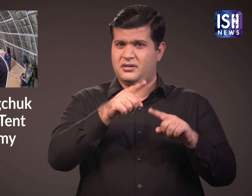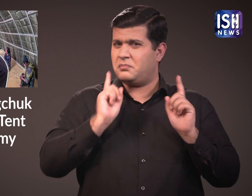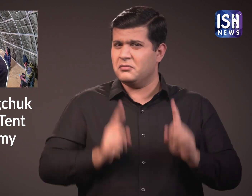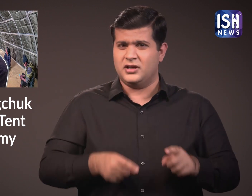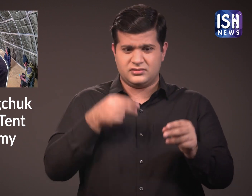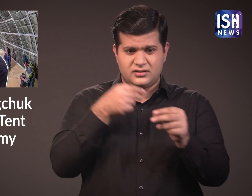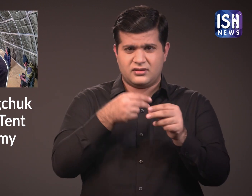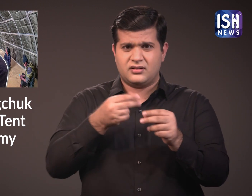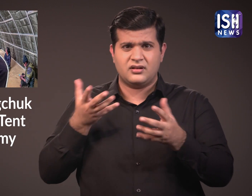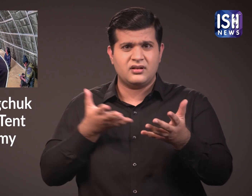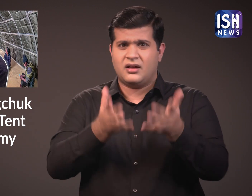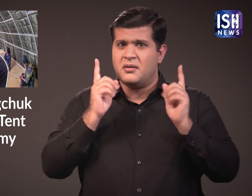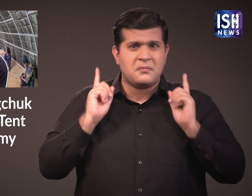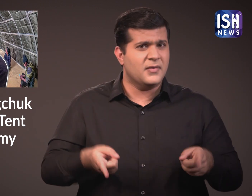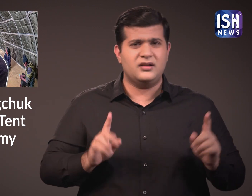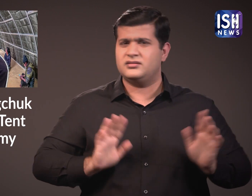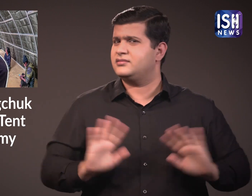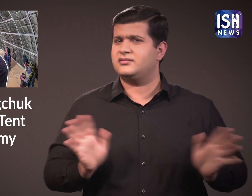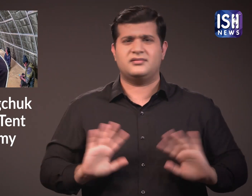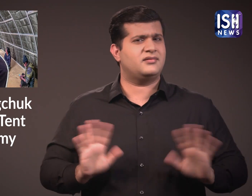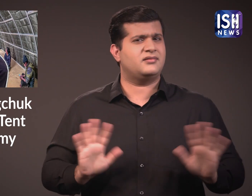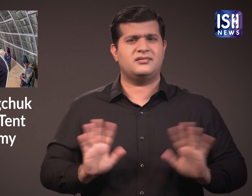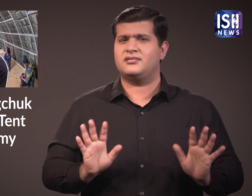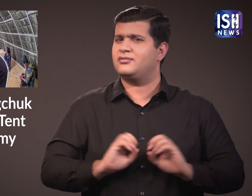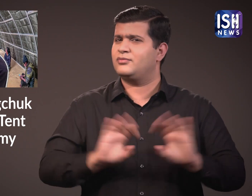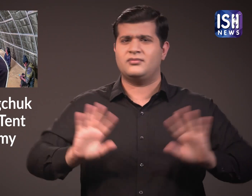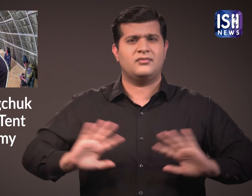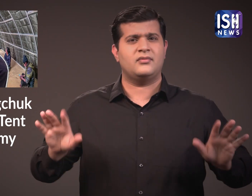kerosene and thus emitted zero pollution into the environment.